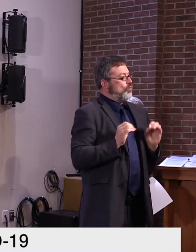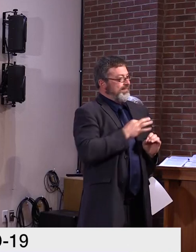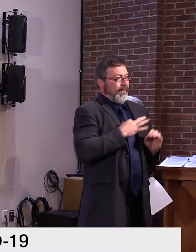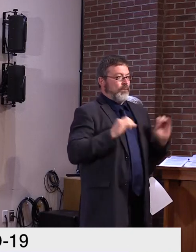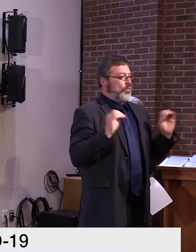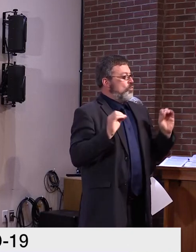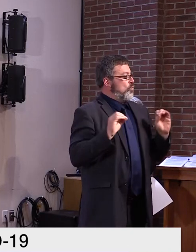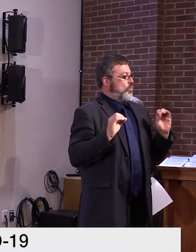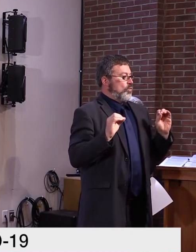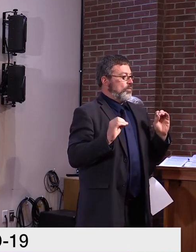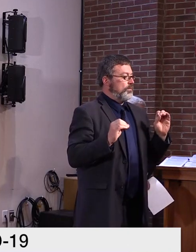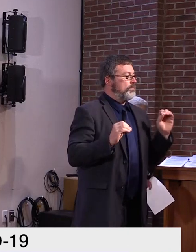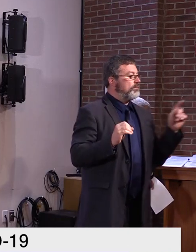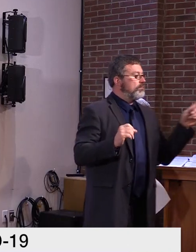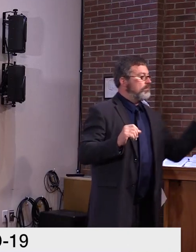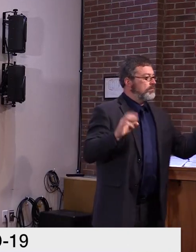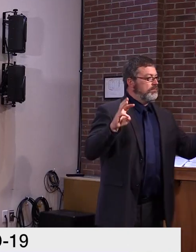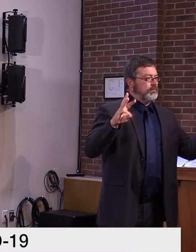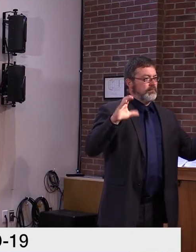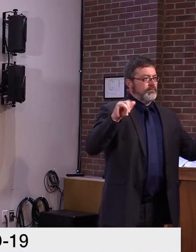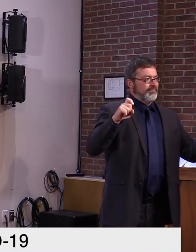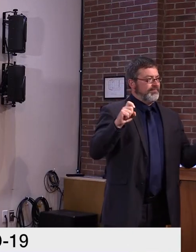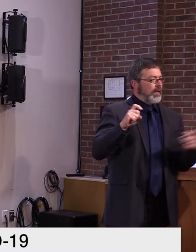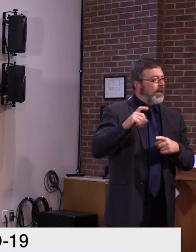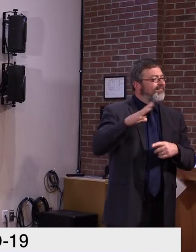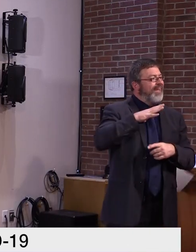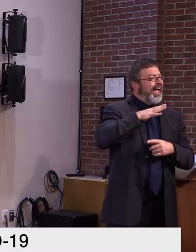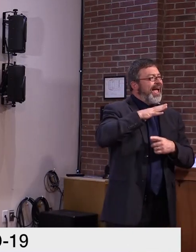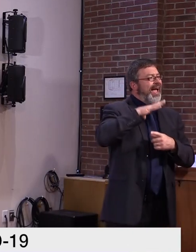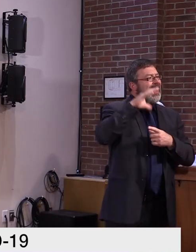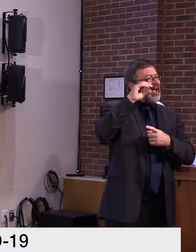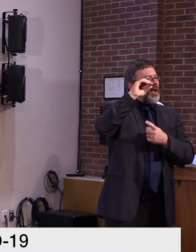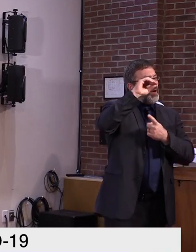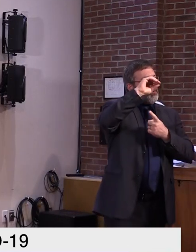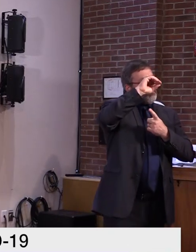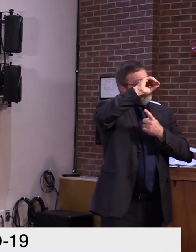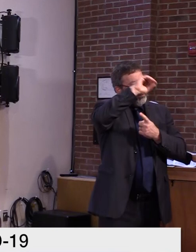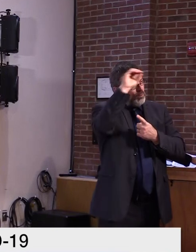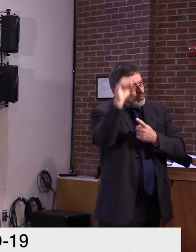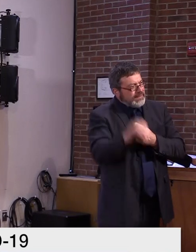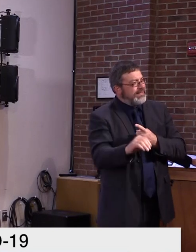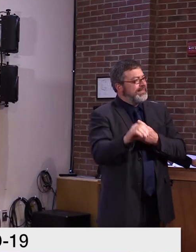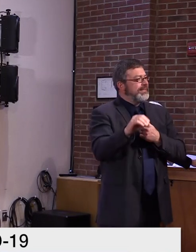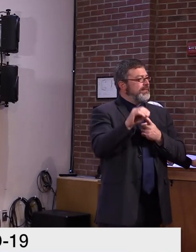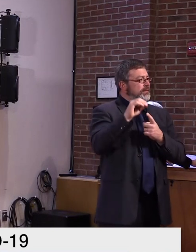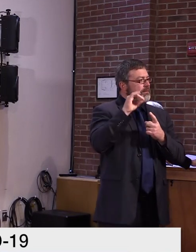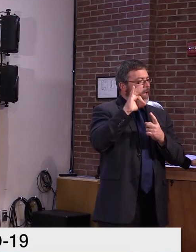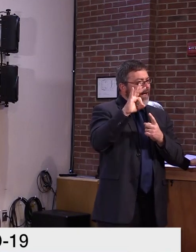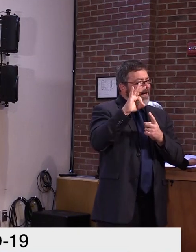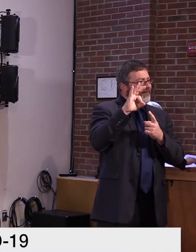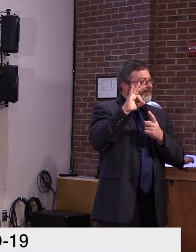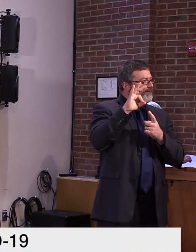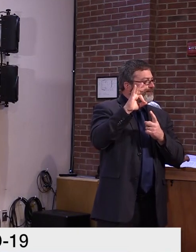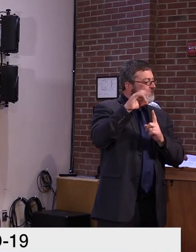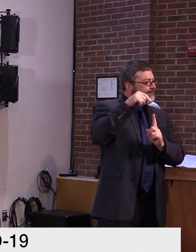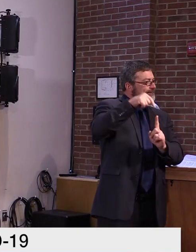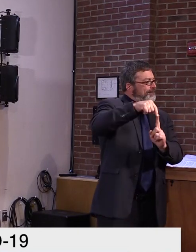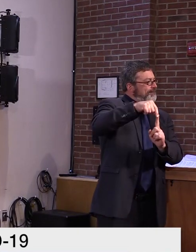What percentage do you know, or maybe all part, what percentage of students are coming from hot spot areas?